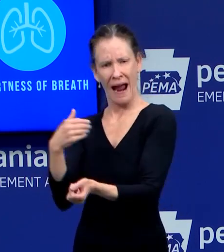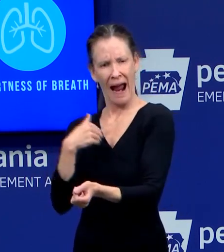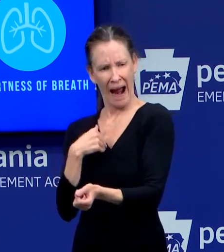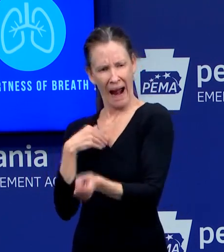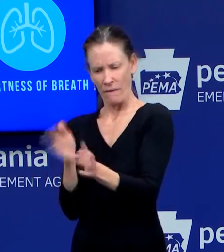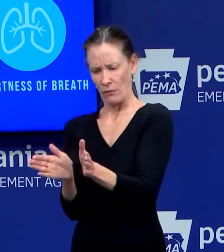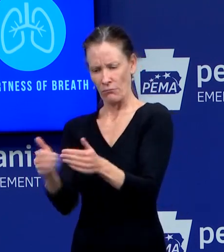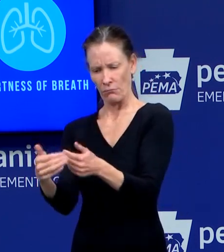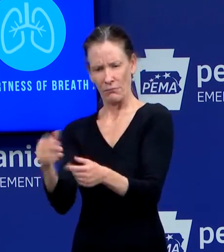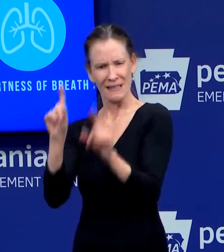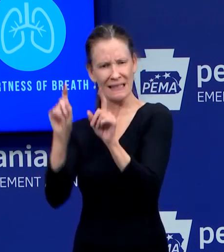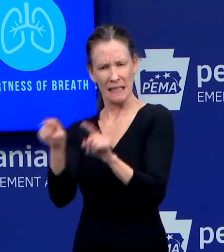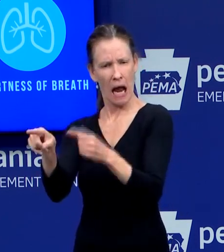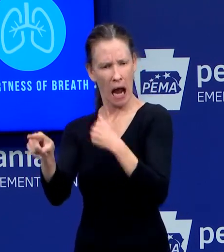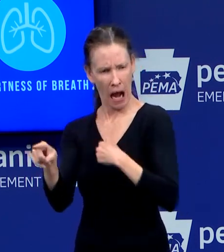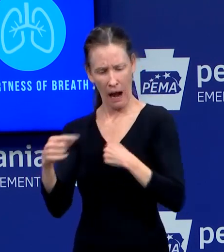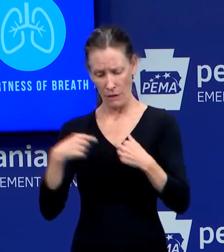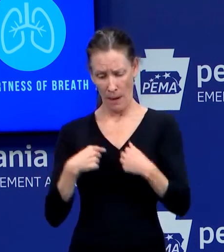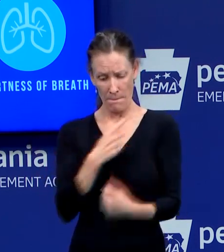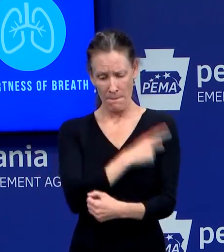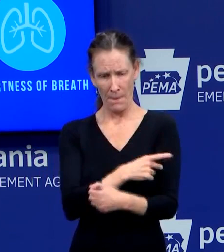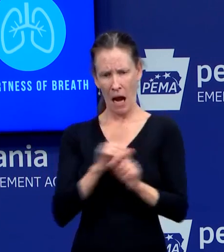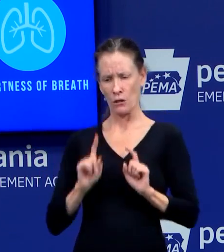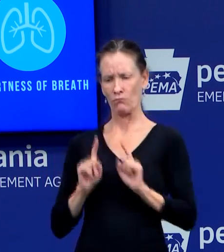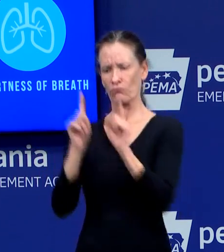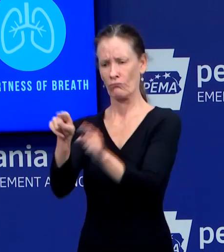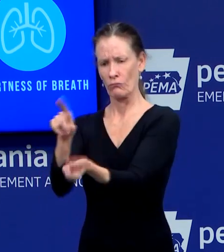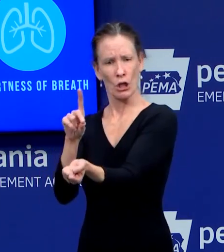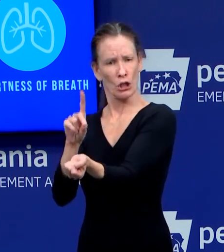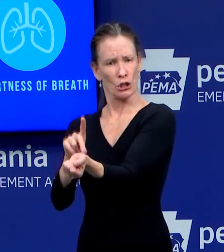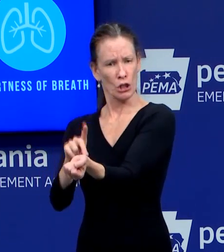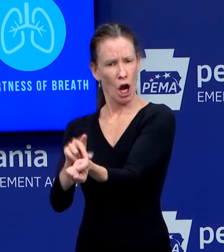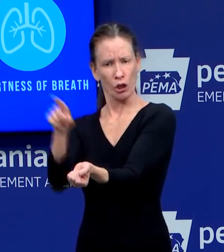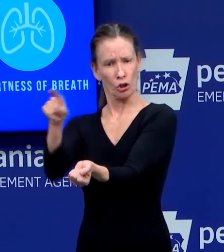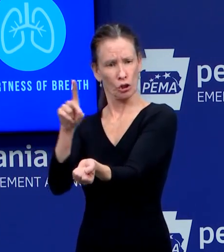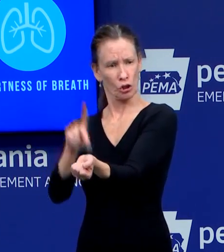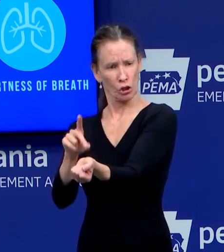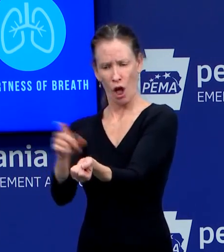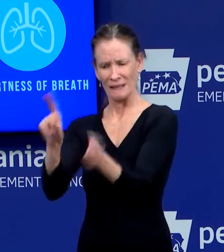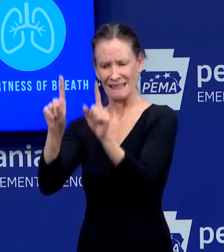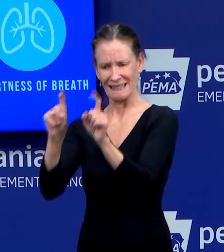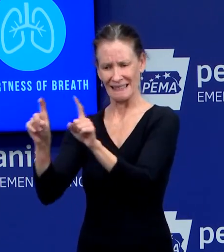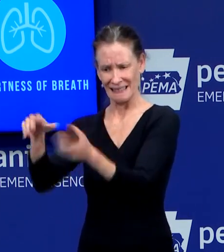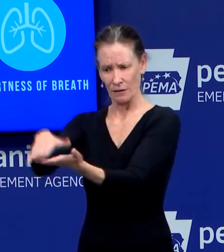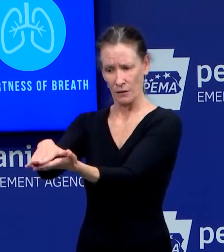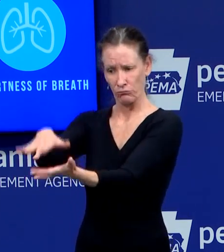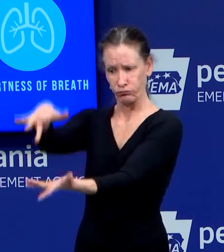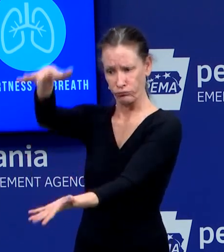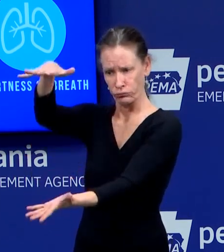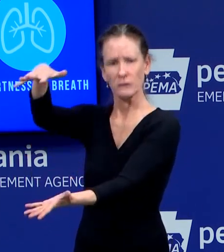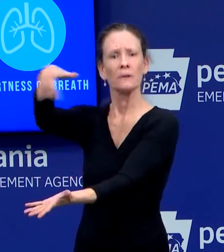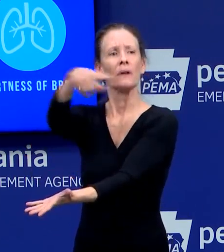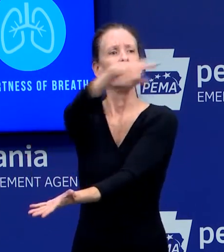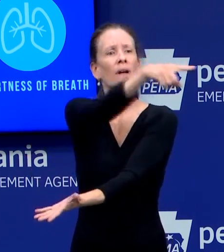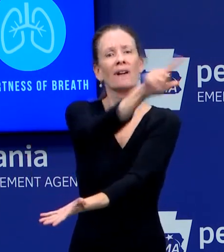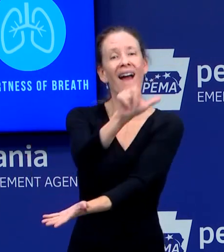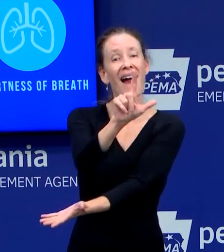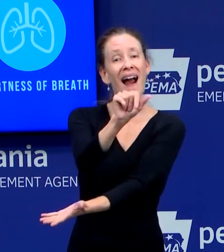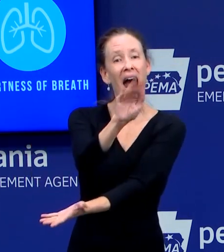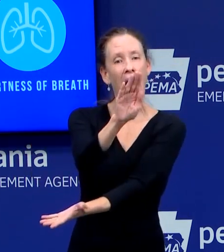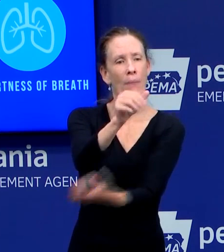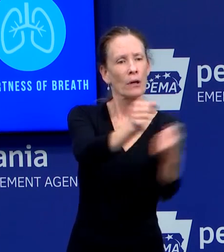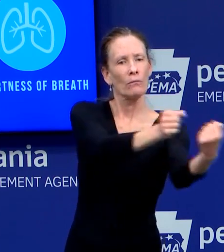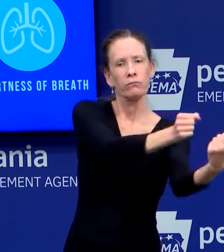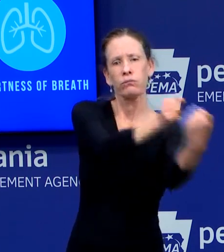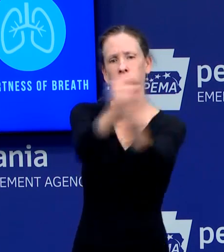and really check with the hospital and the lab director. If I have a patient, I want to do this test, I mean, they're going to obtain the specimen, and then they call the lab, and they pick it